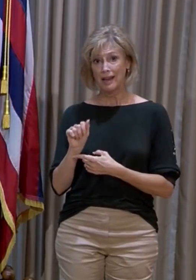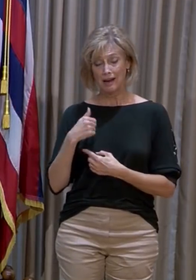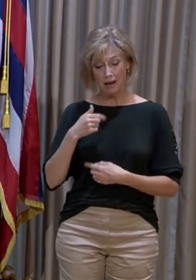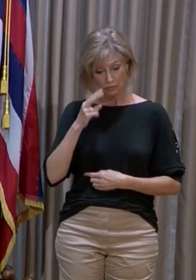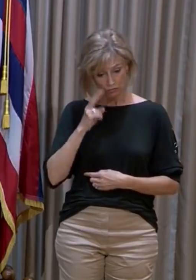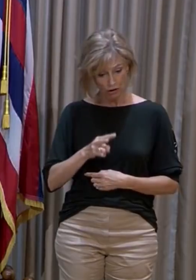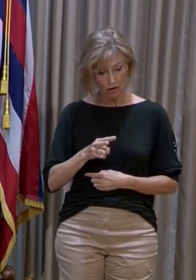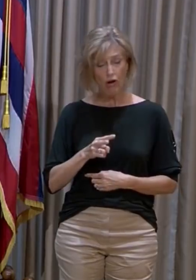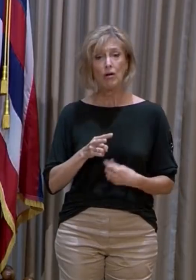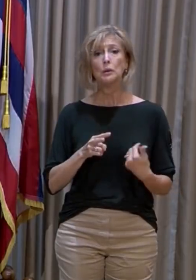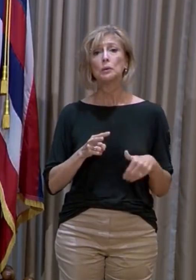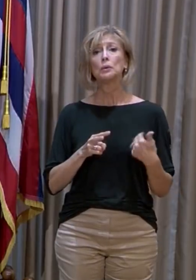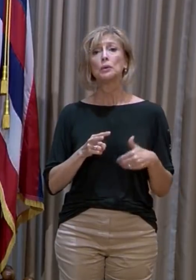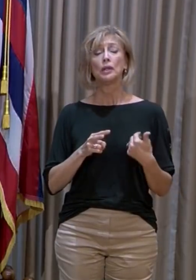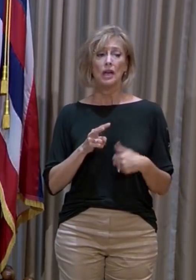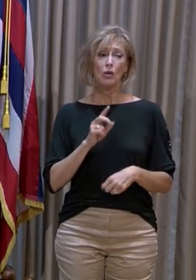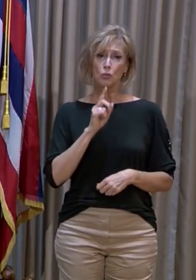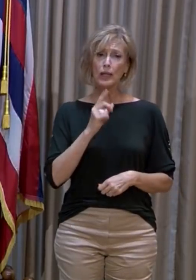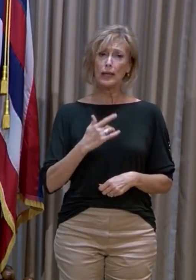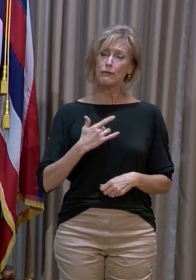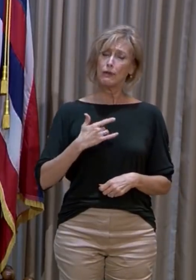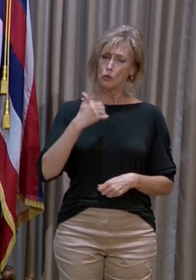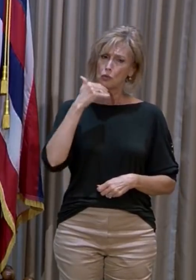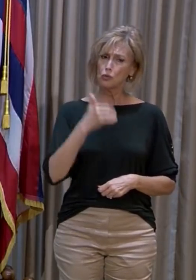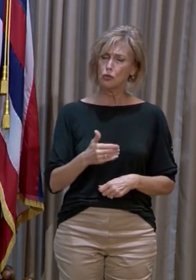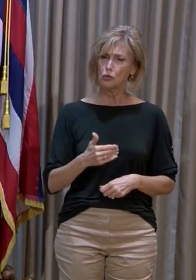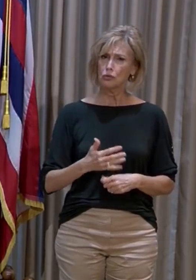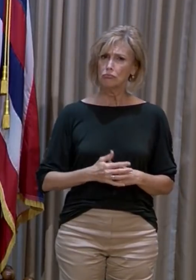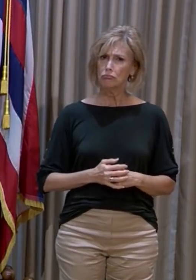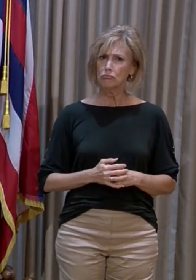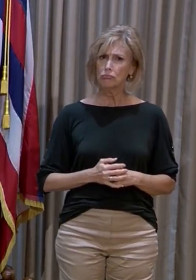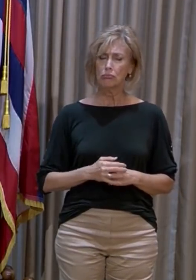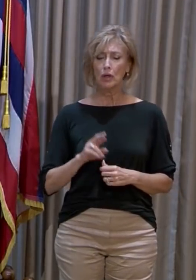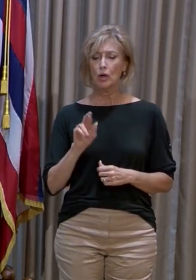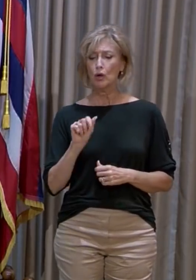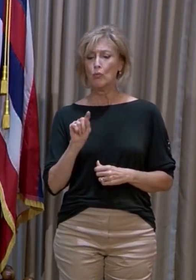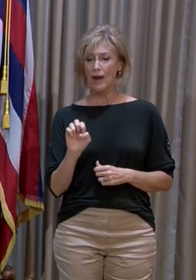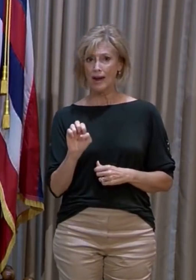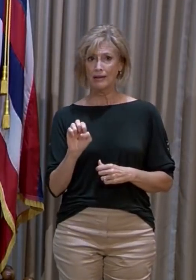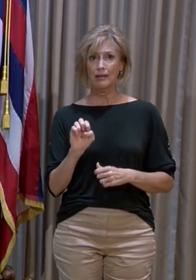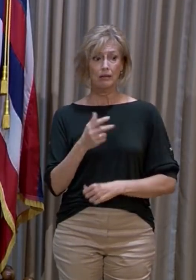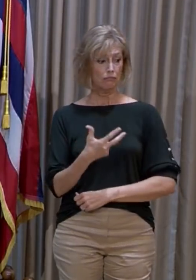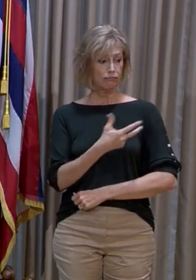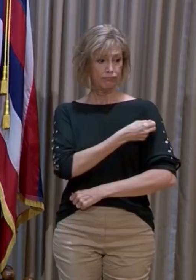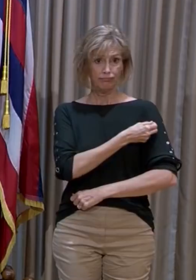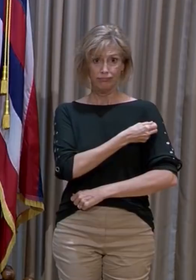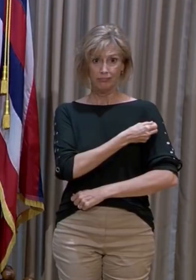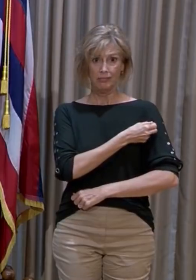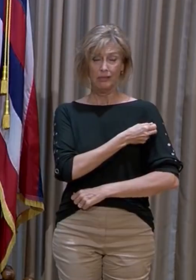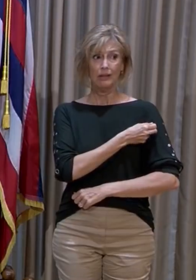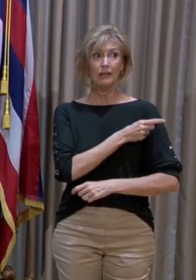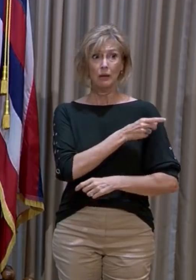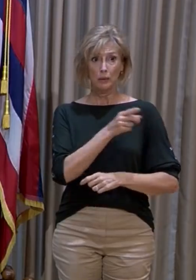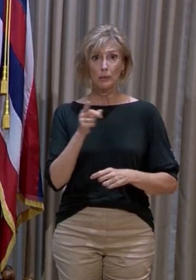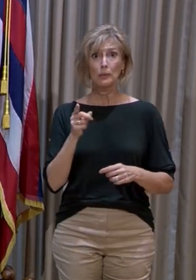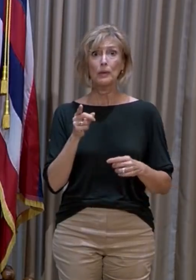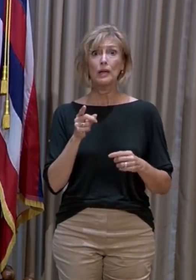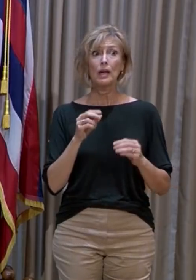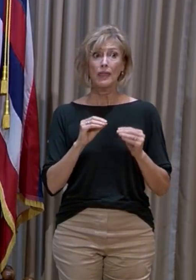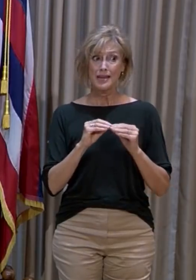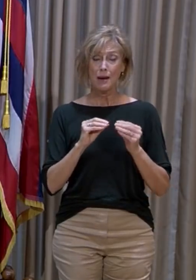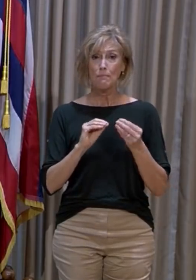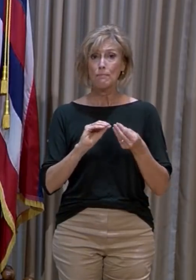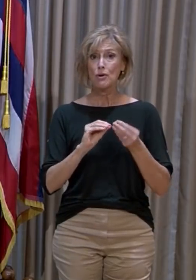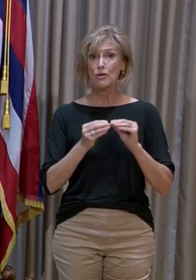saw was very encouraging. The rate of vaccination among state employees is higher